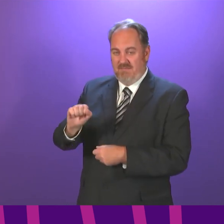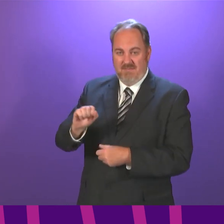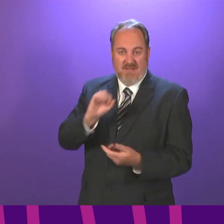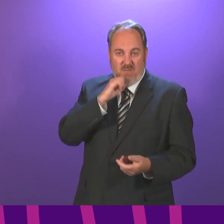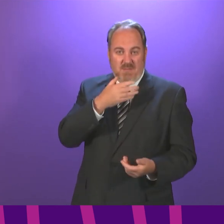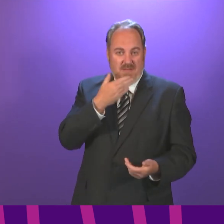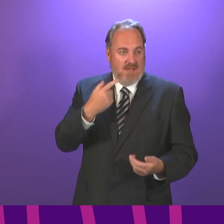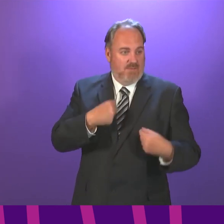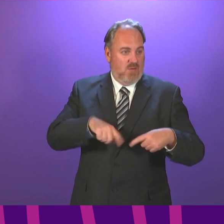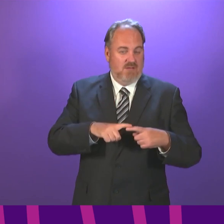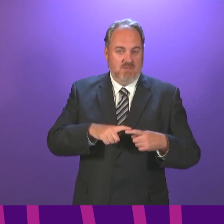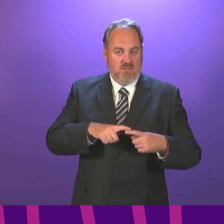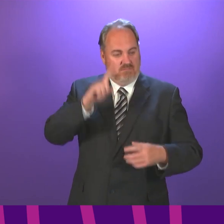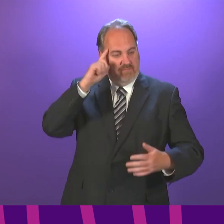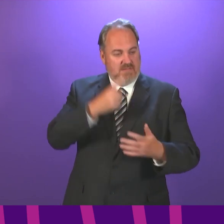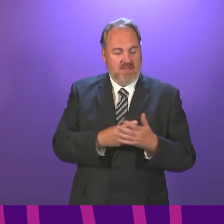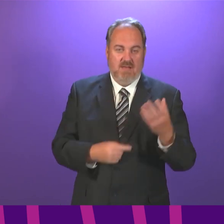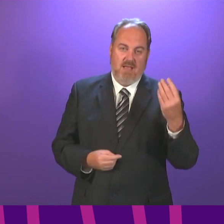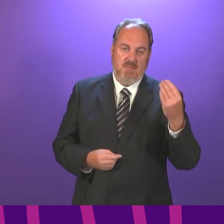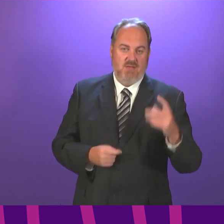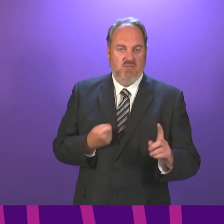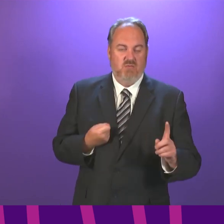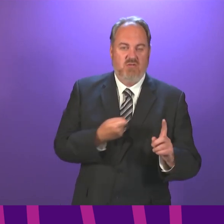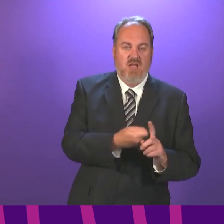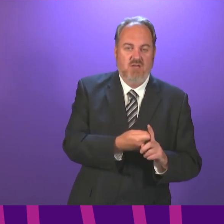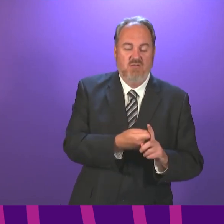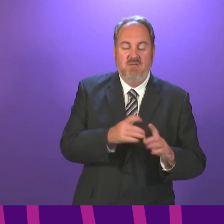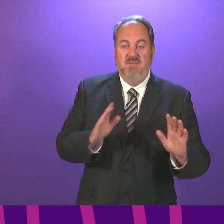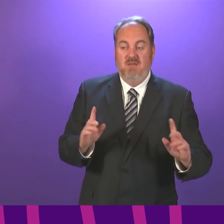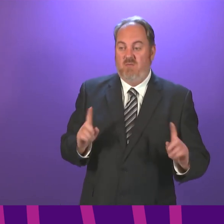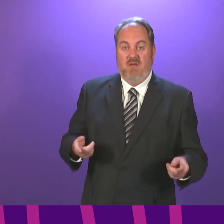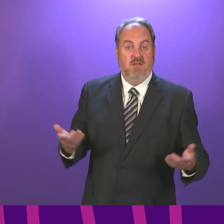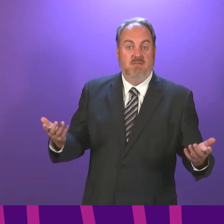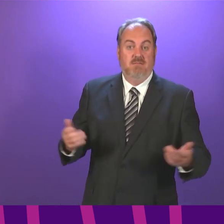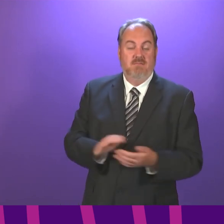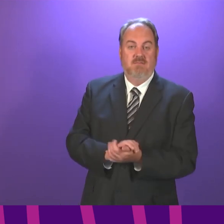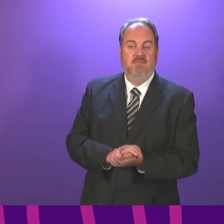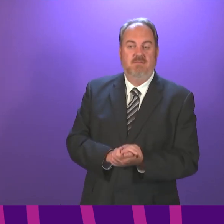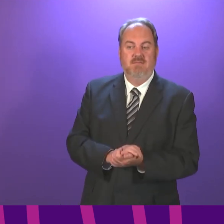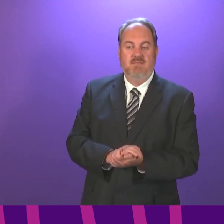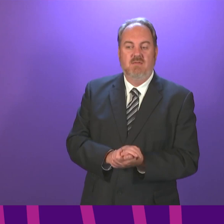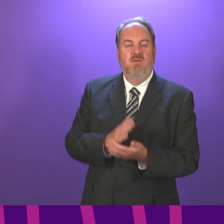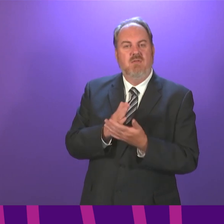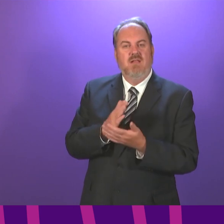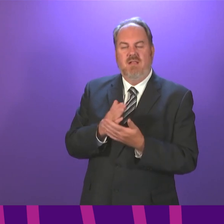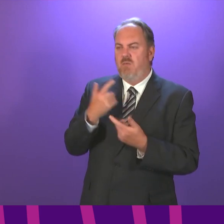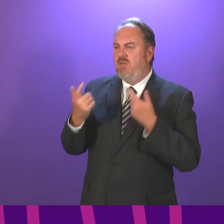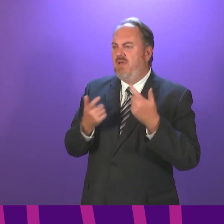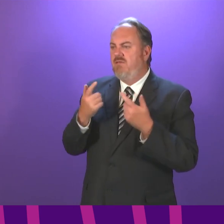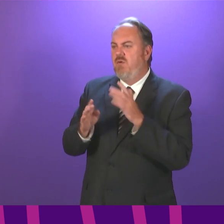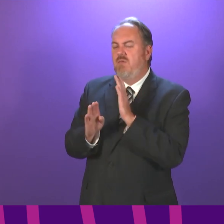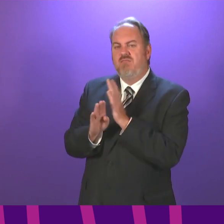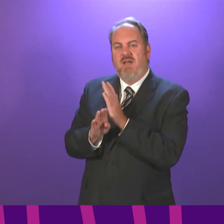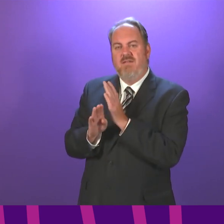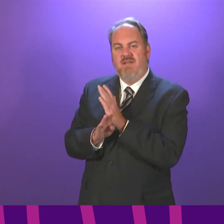thing to do, but we are not able to do that unilaterally. We have been looking at whether we can open access to privately provided